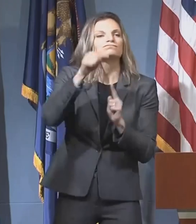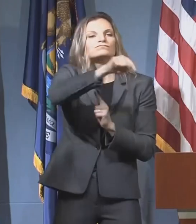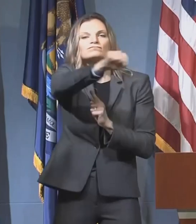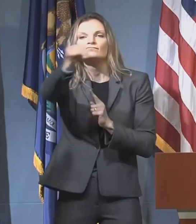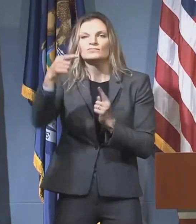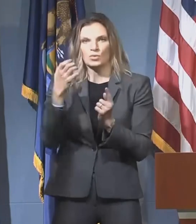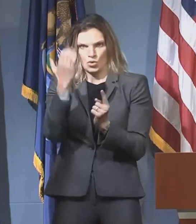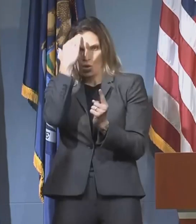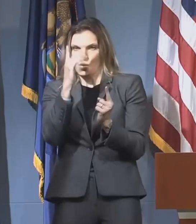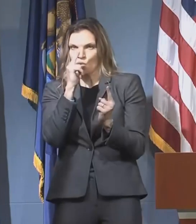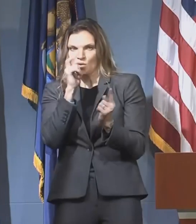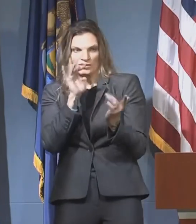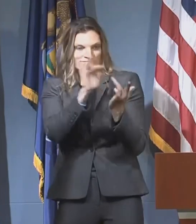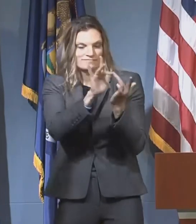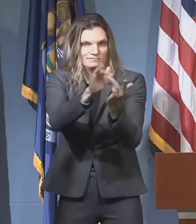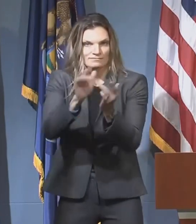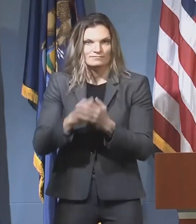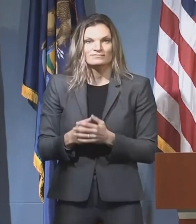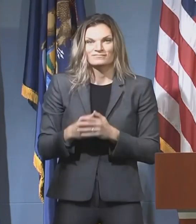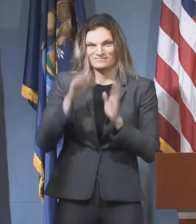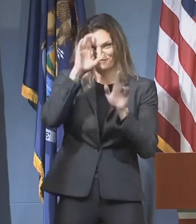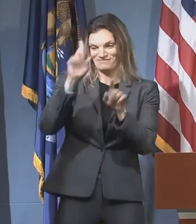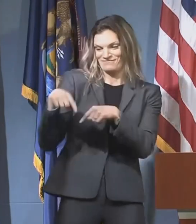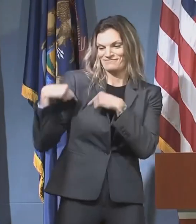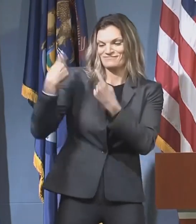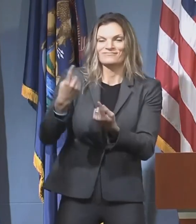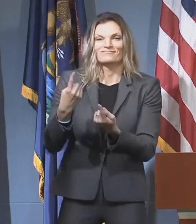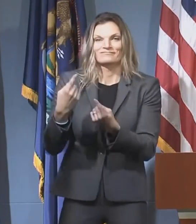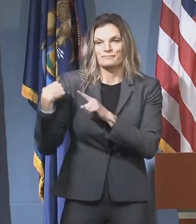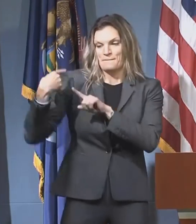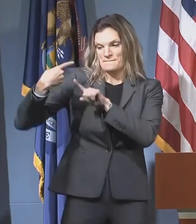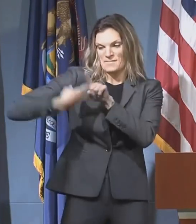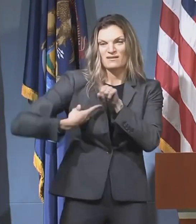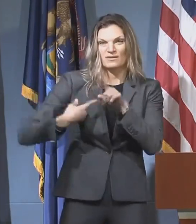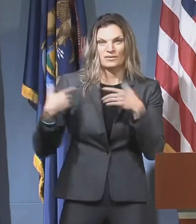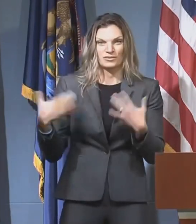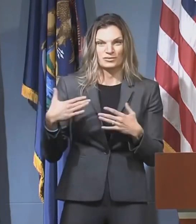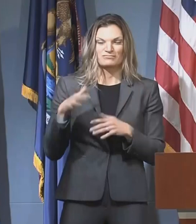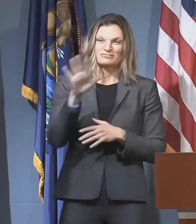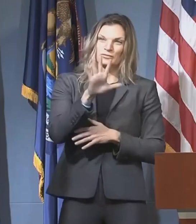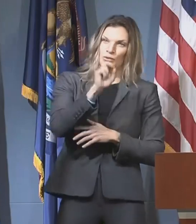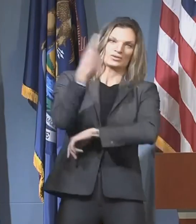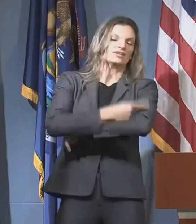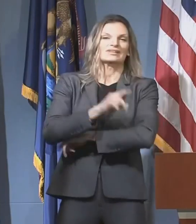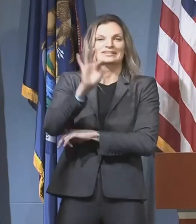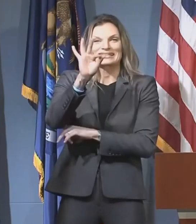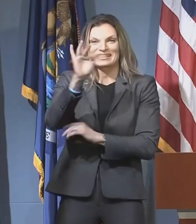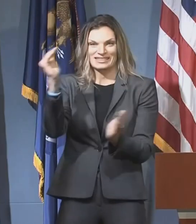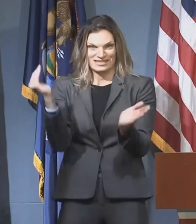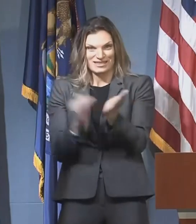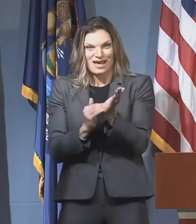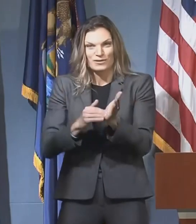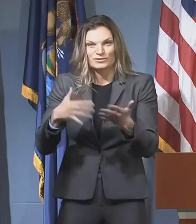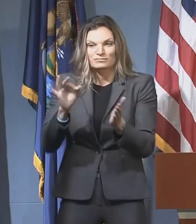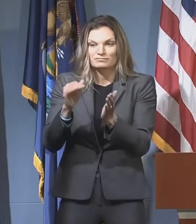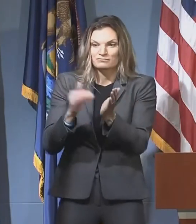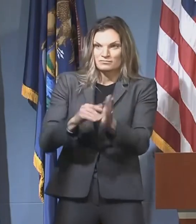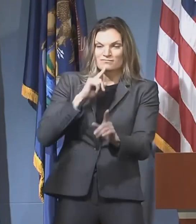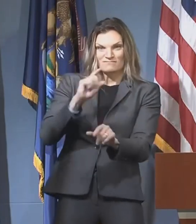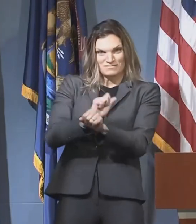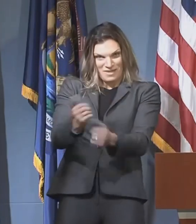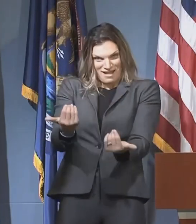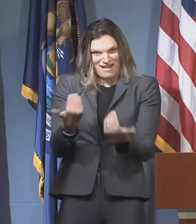So it's important to note that over the past 30 days, approximately 19,000 Michiganders have been